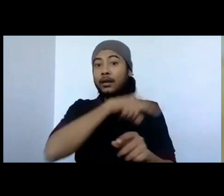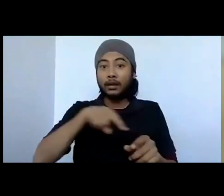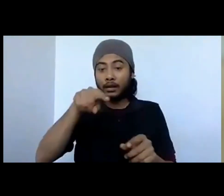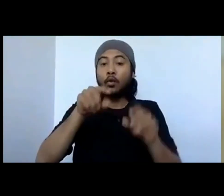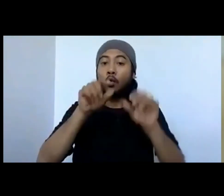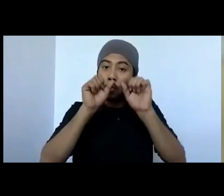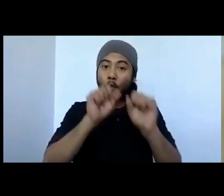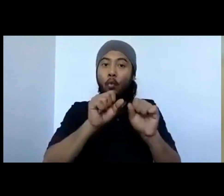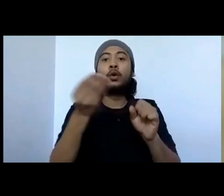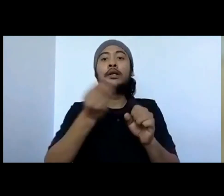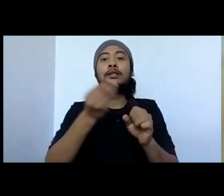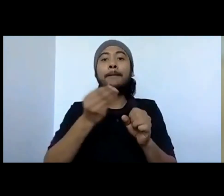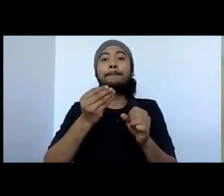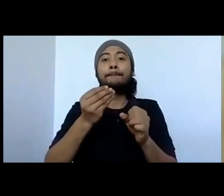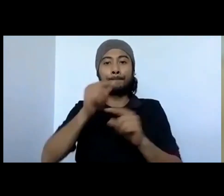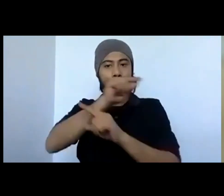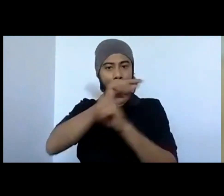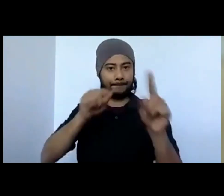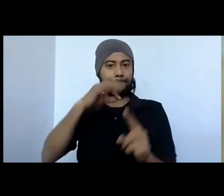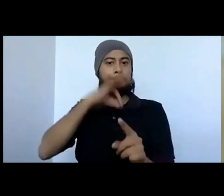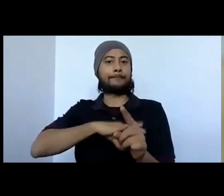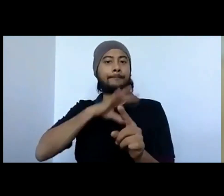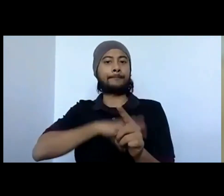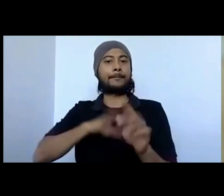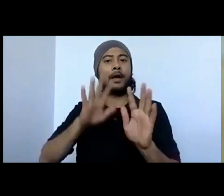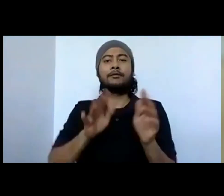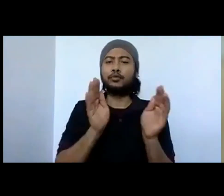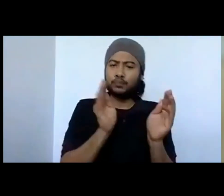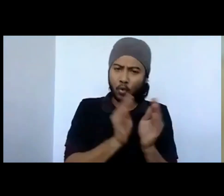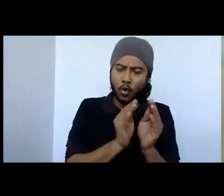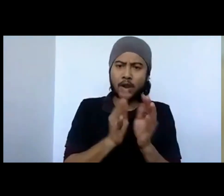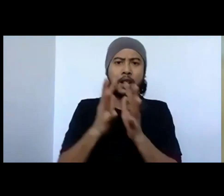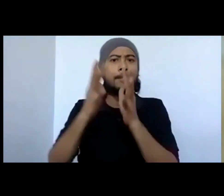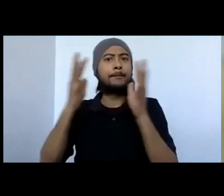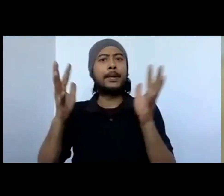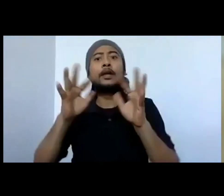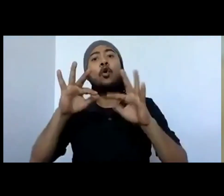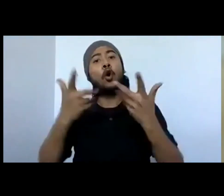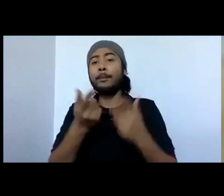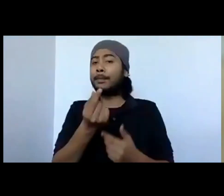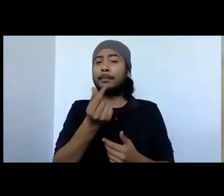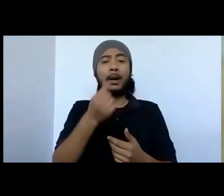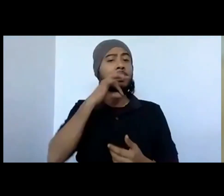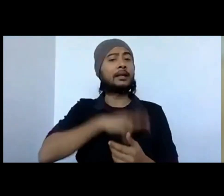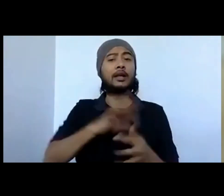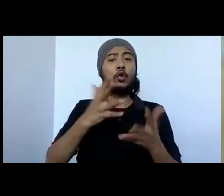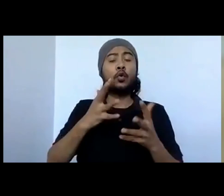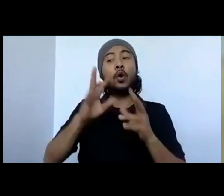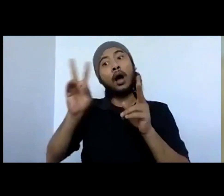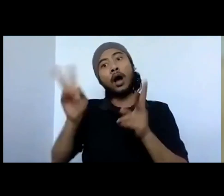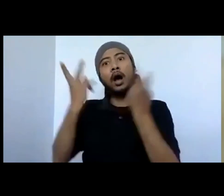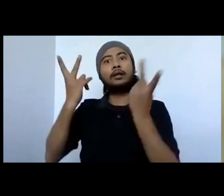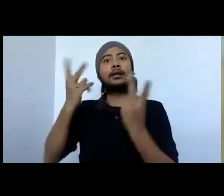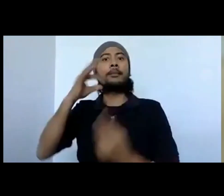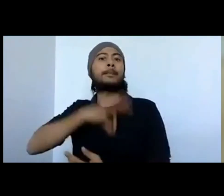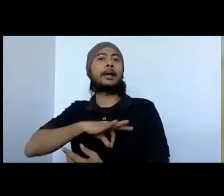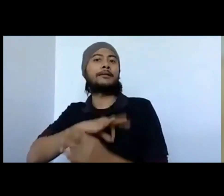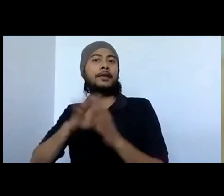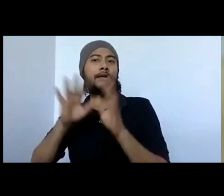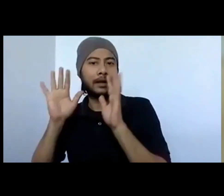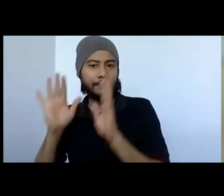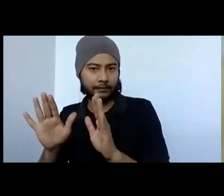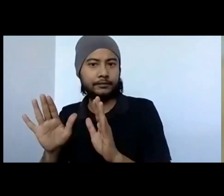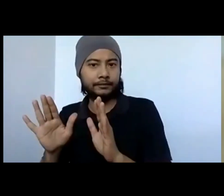large, or it could be even strategic for that sense. And in that initiative, the government would also,